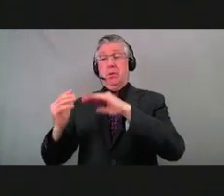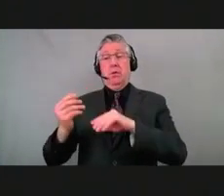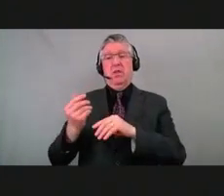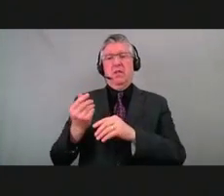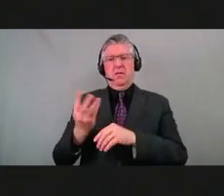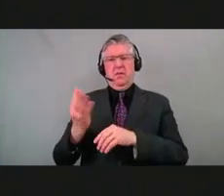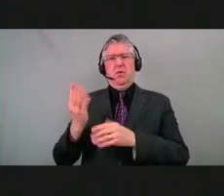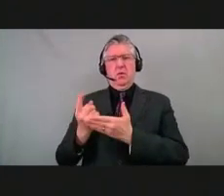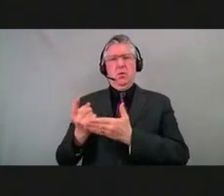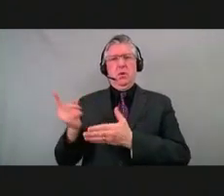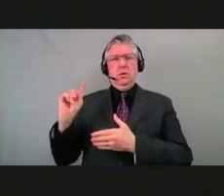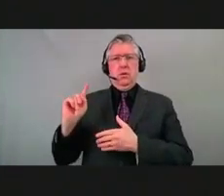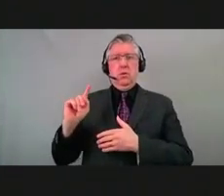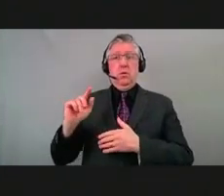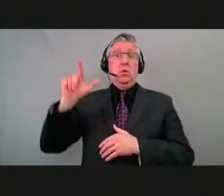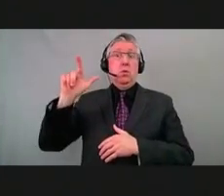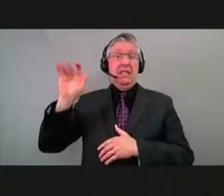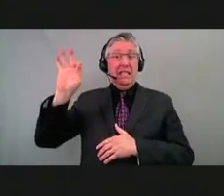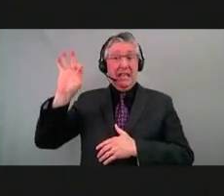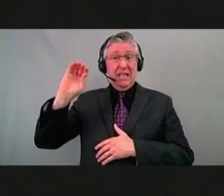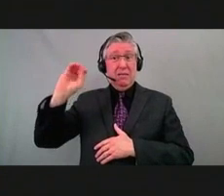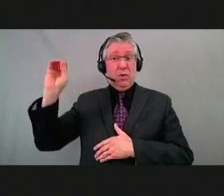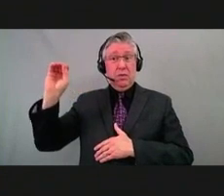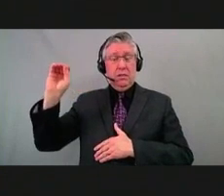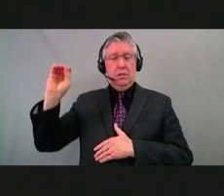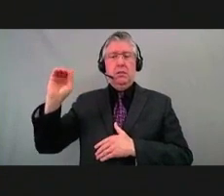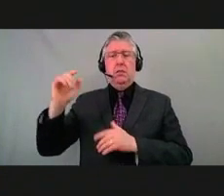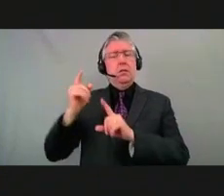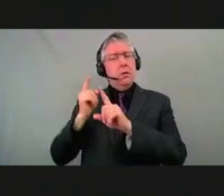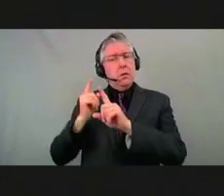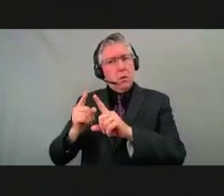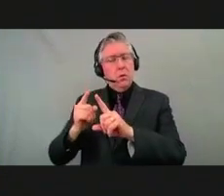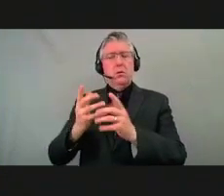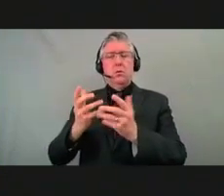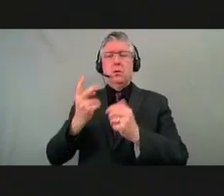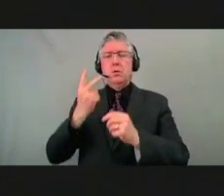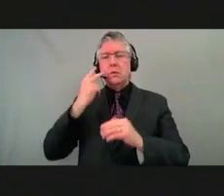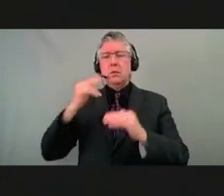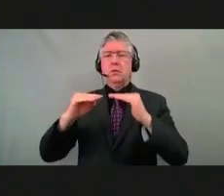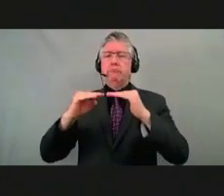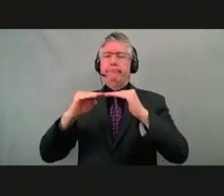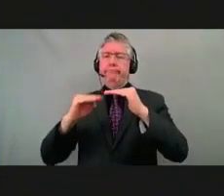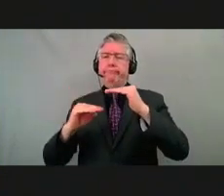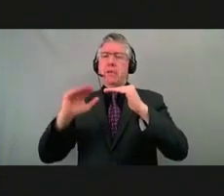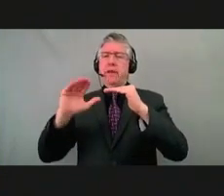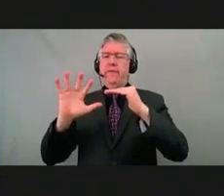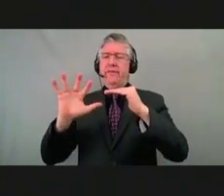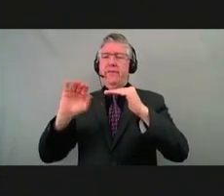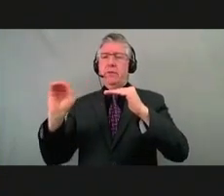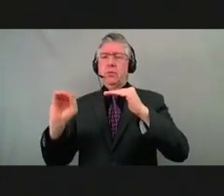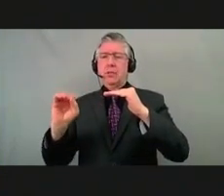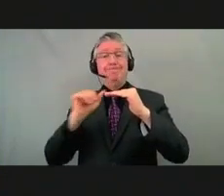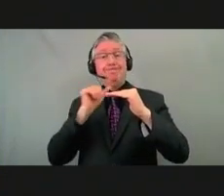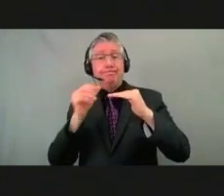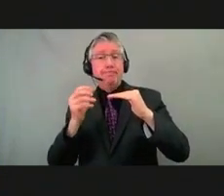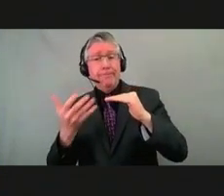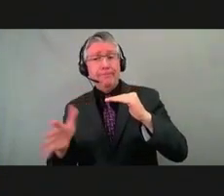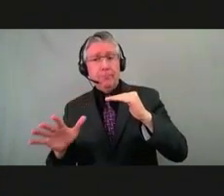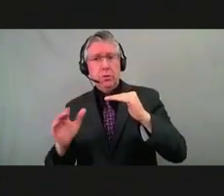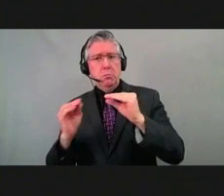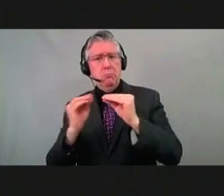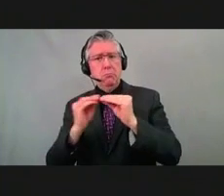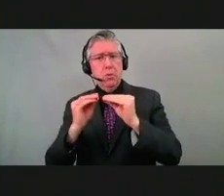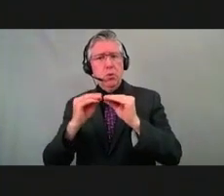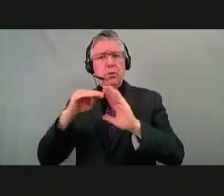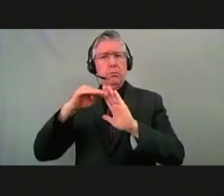29%. We have that goal of 5% shown on this figure. So we know that we still have a ways to go until we get to lower